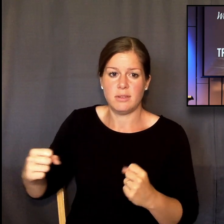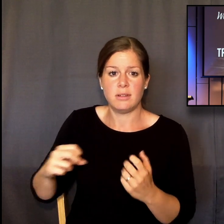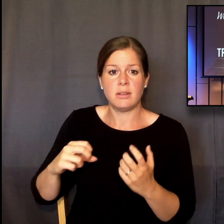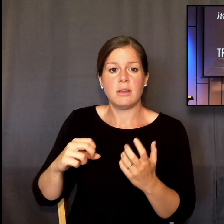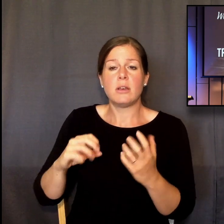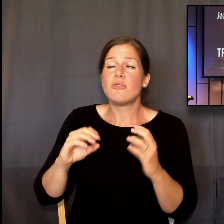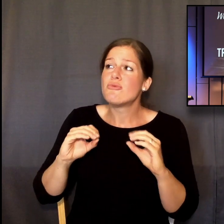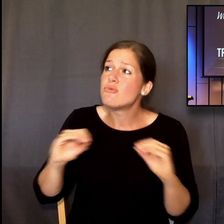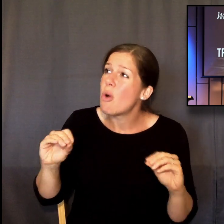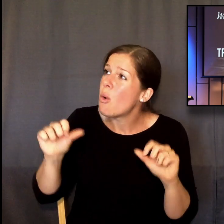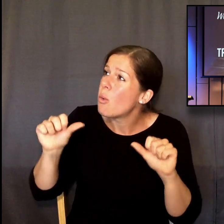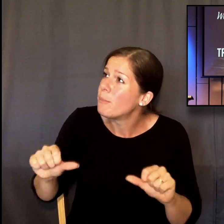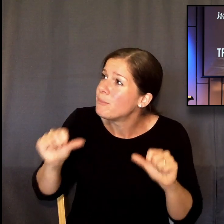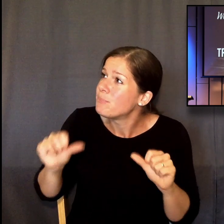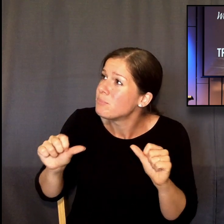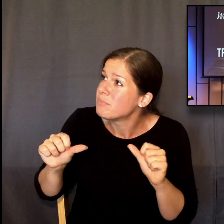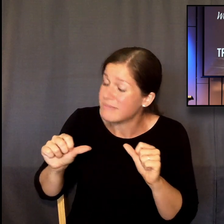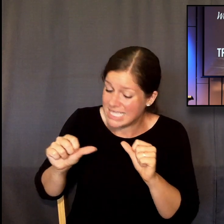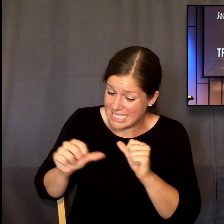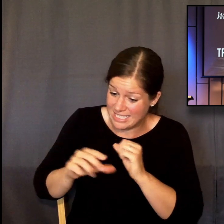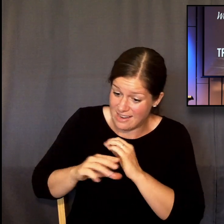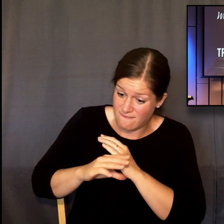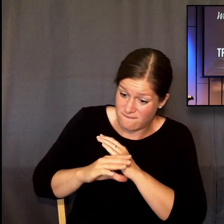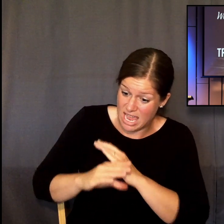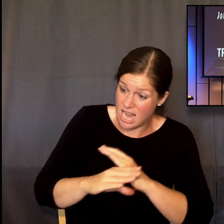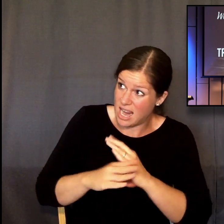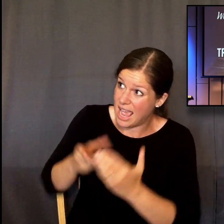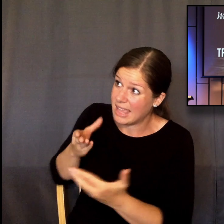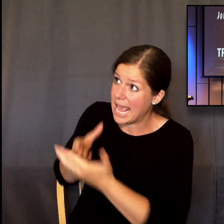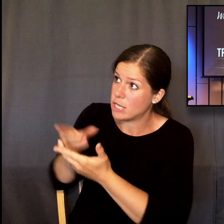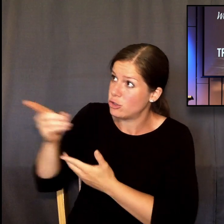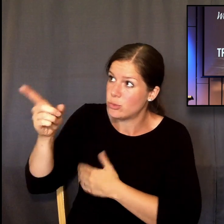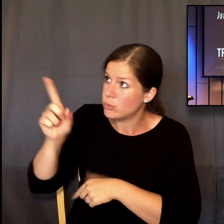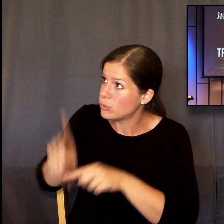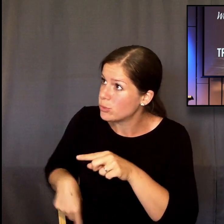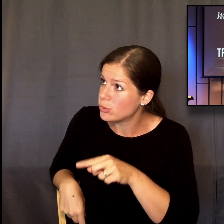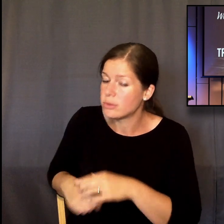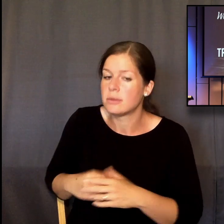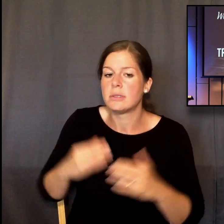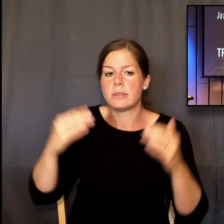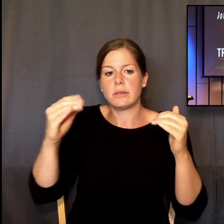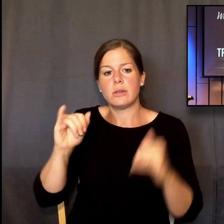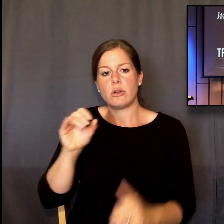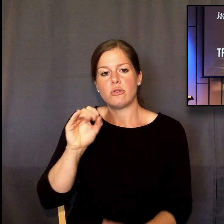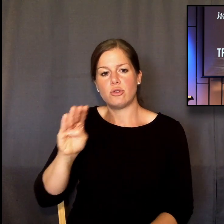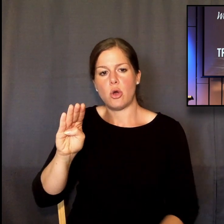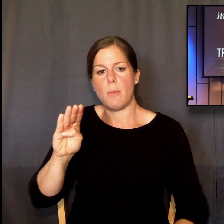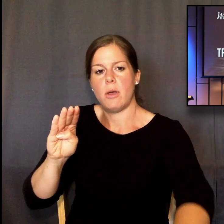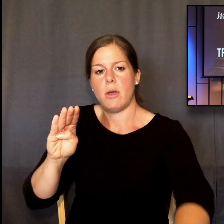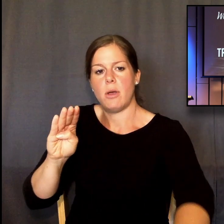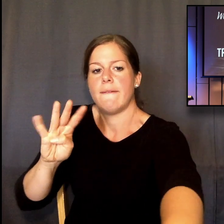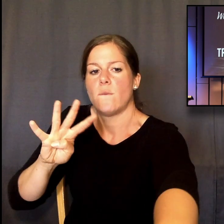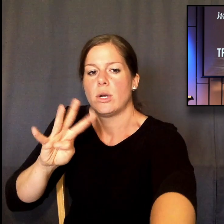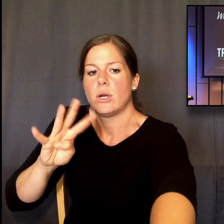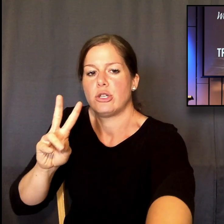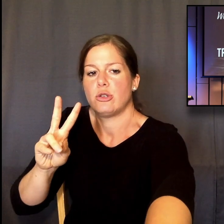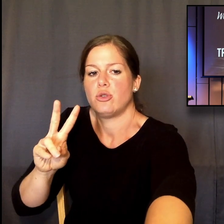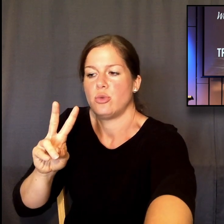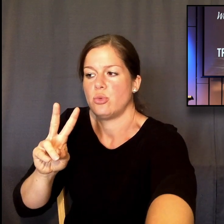themselves, that no one can defend themselves against you. Job 42.2, I know that you can do all